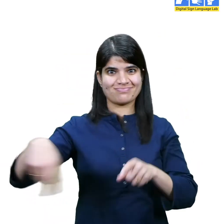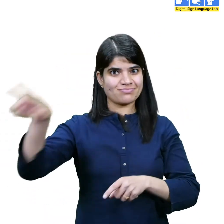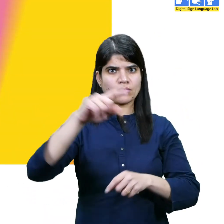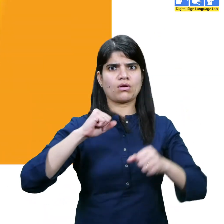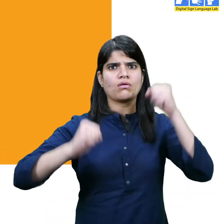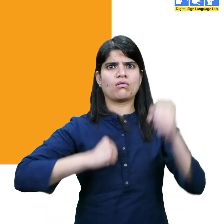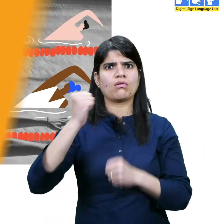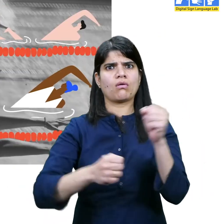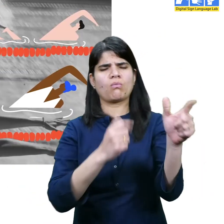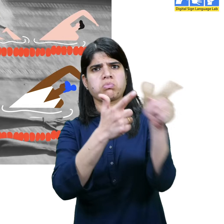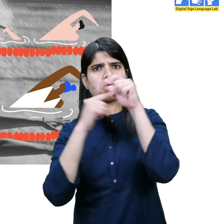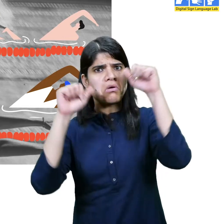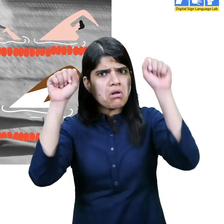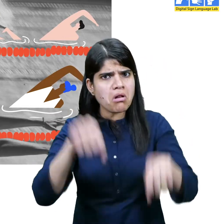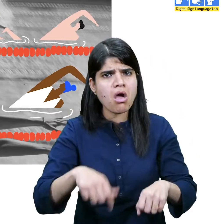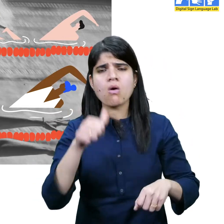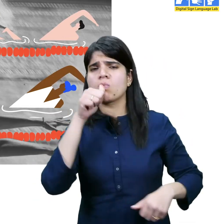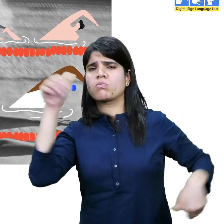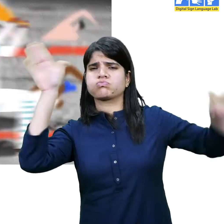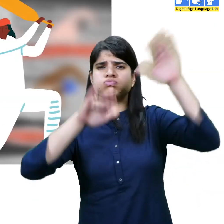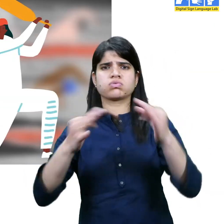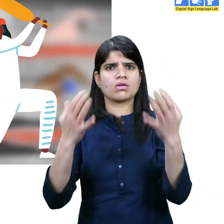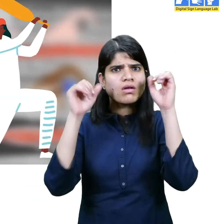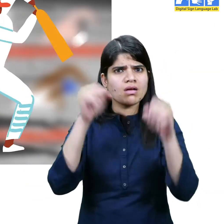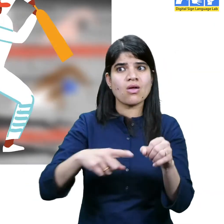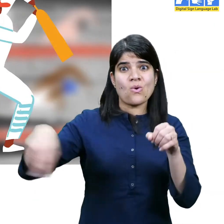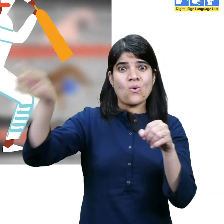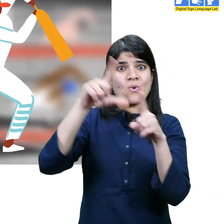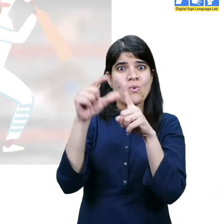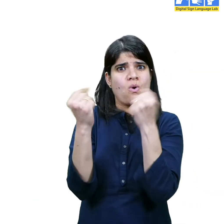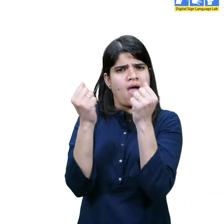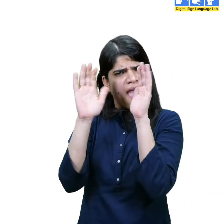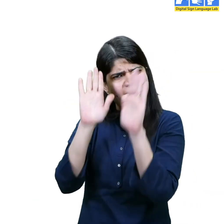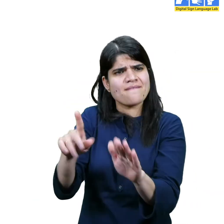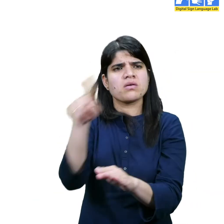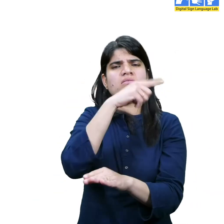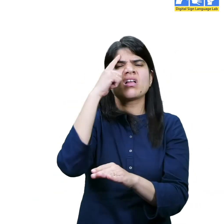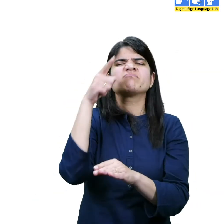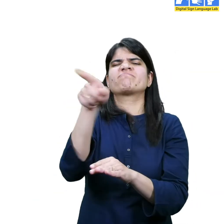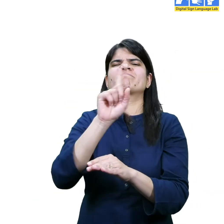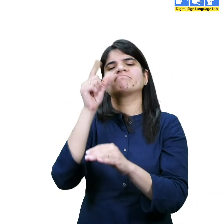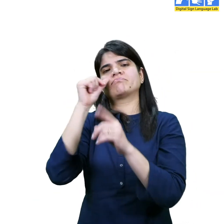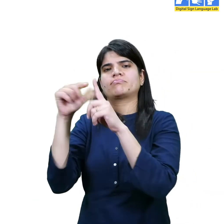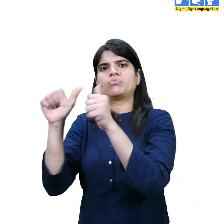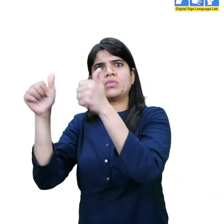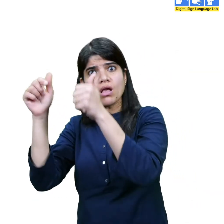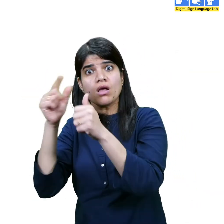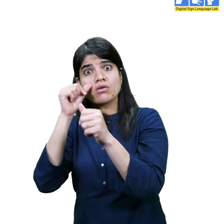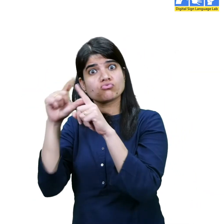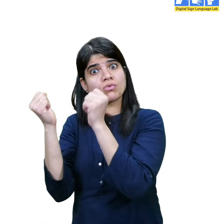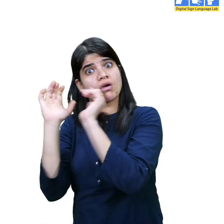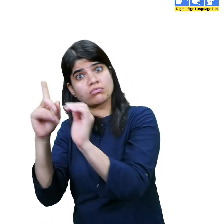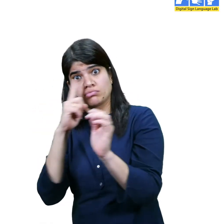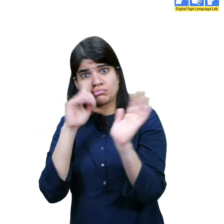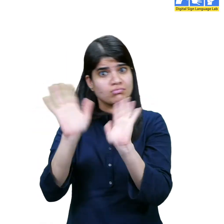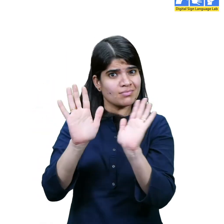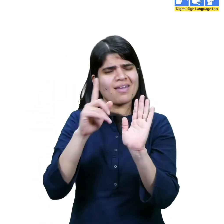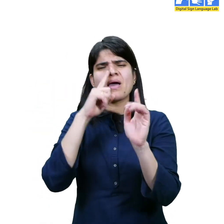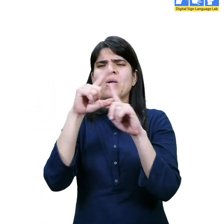Girls and boys both can be athletic, fast and strong. It's not that they can't play